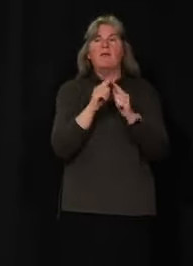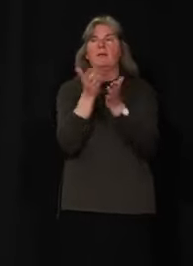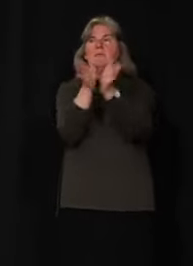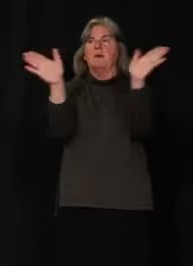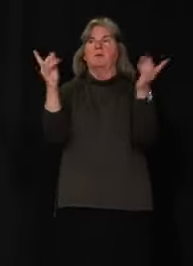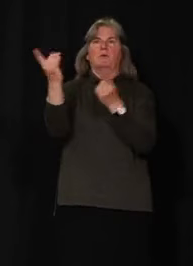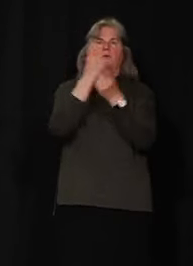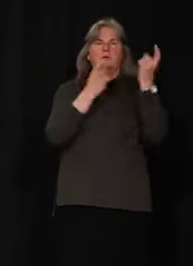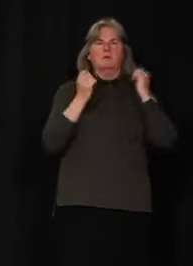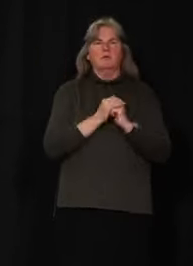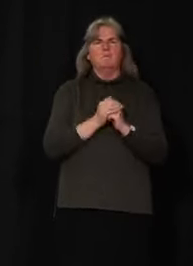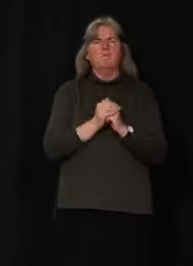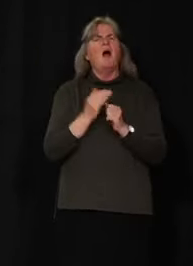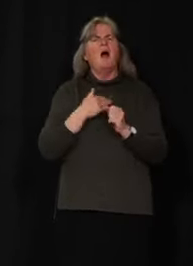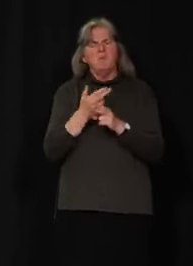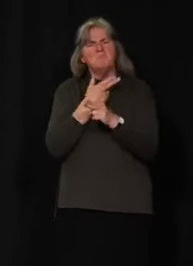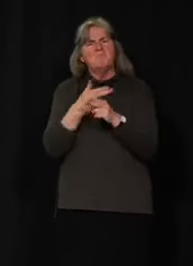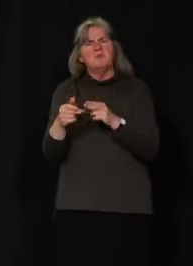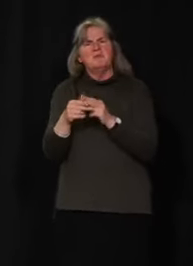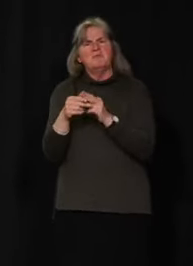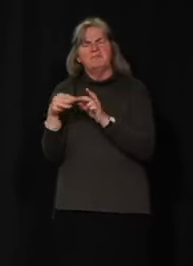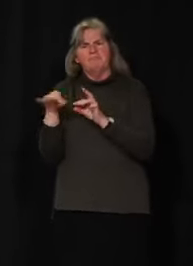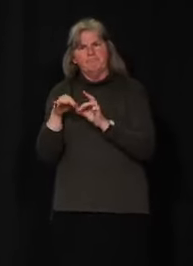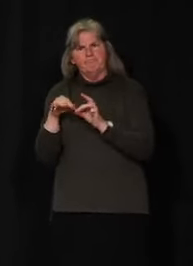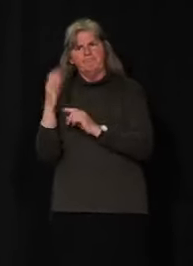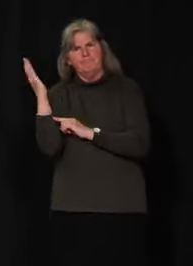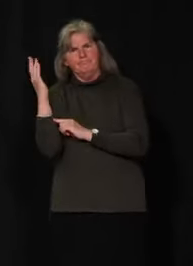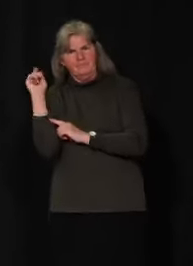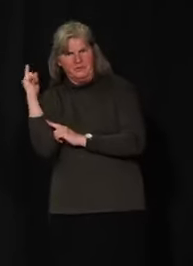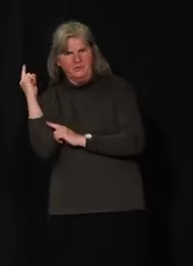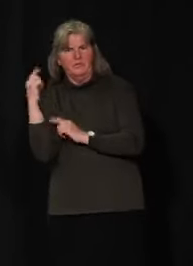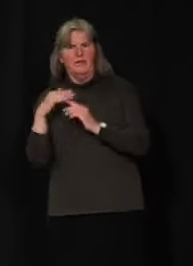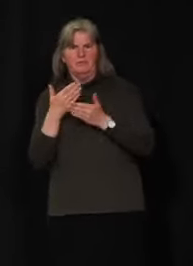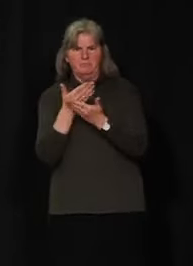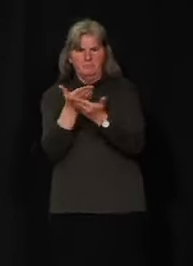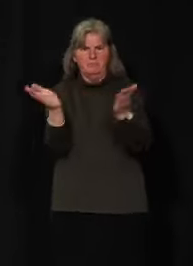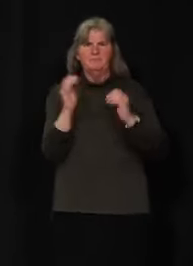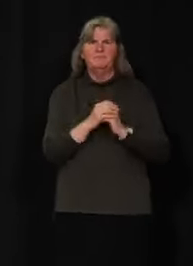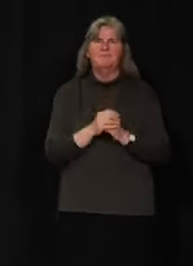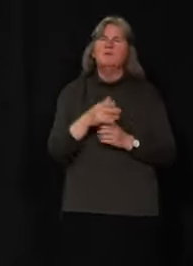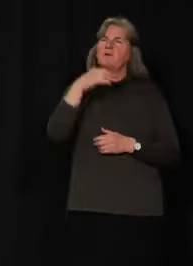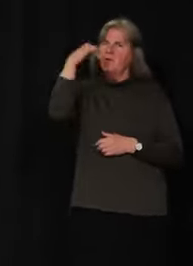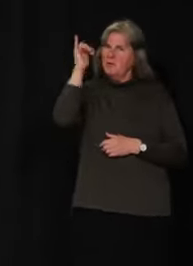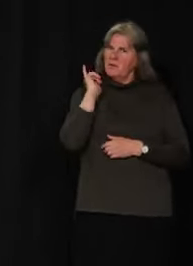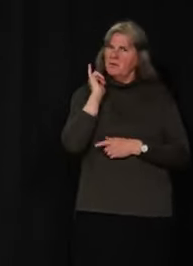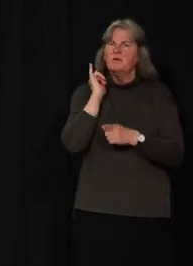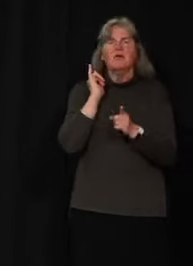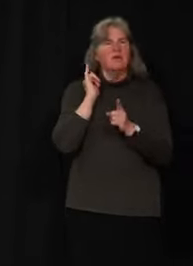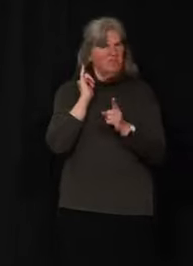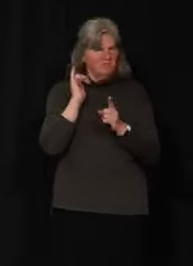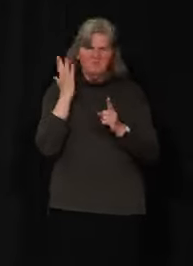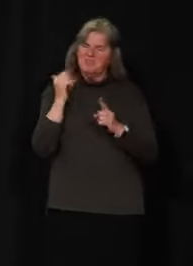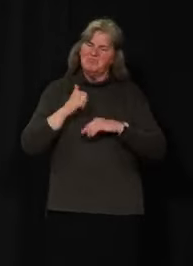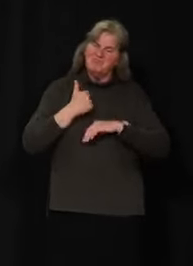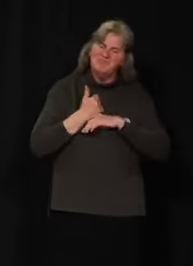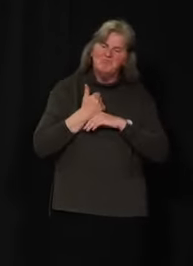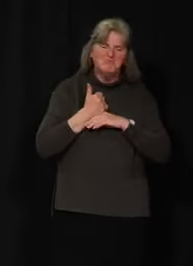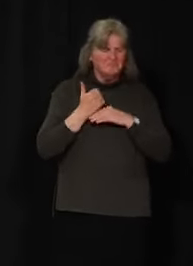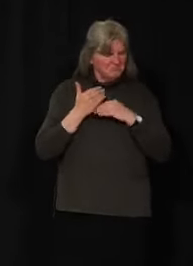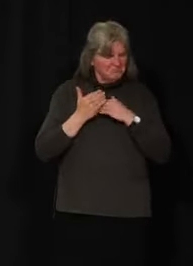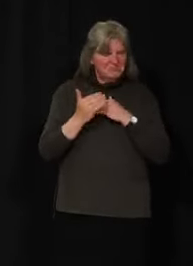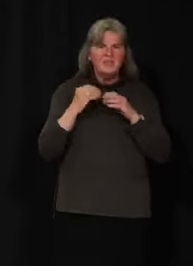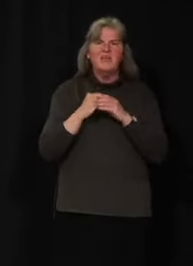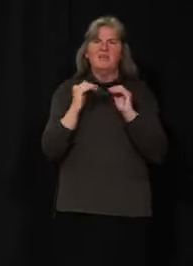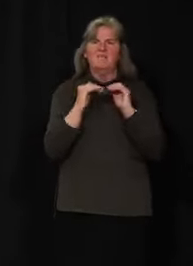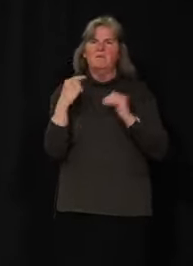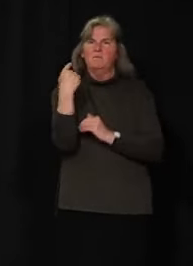I will speak very briefly so that we can get into the questions quickly. UConn is firmly in phase one of our Path Forward